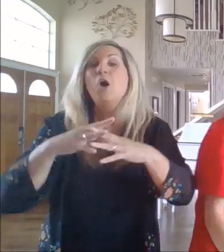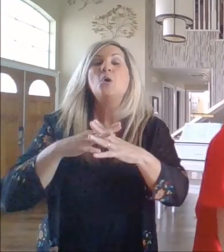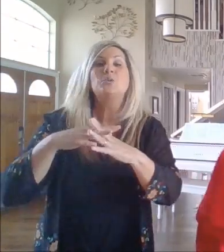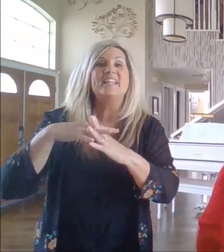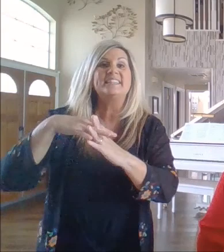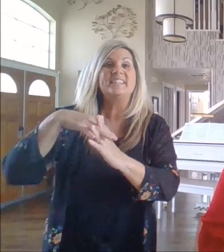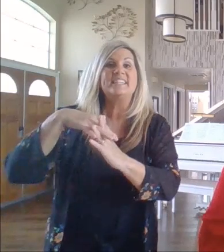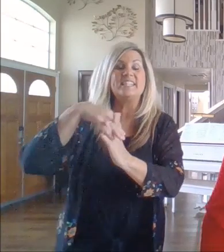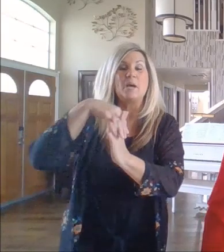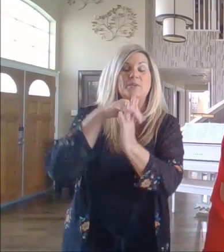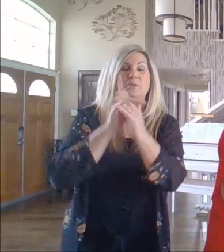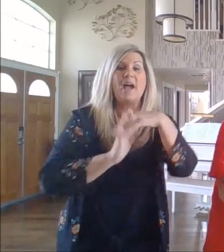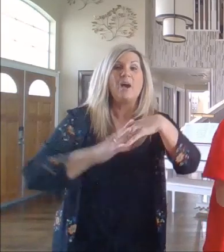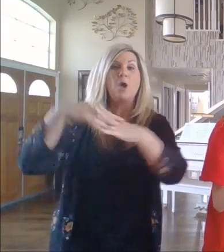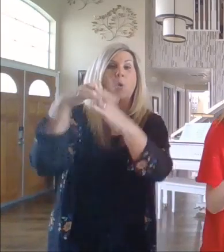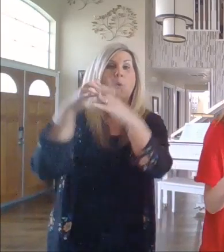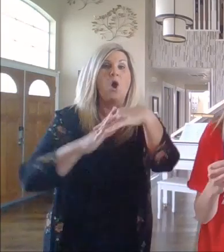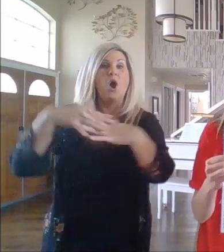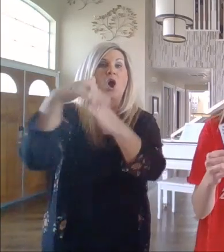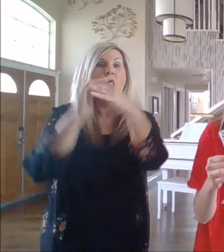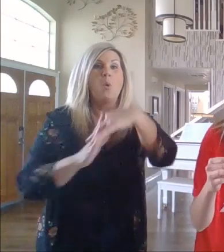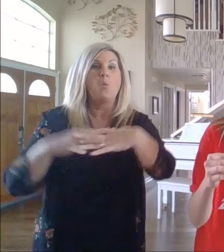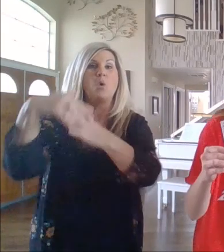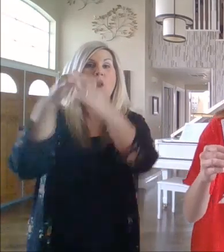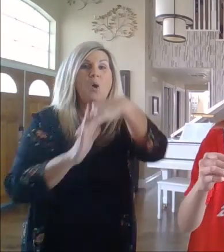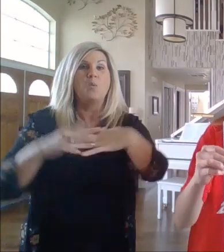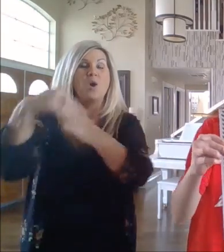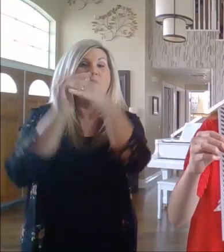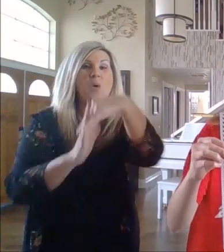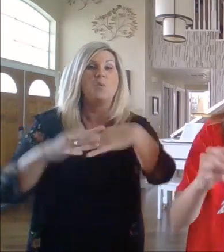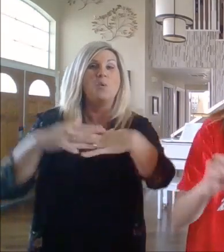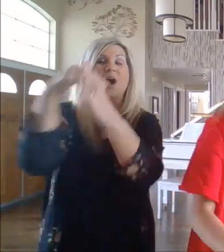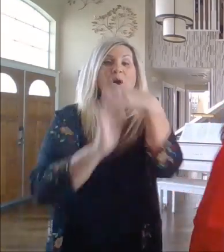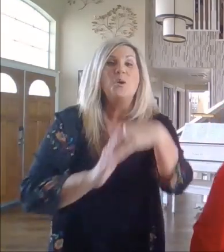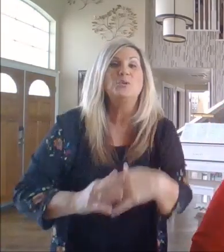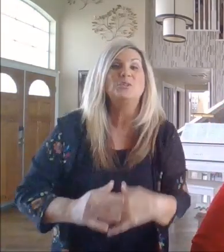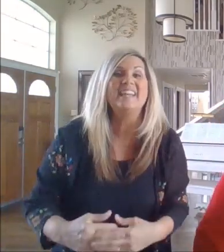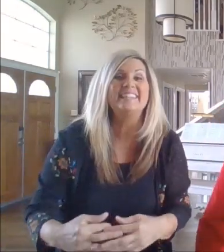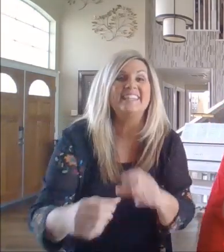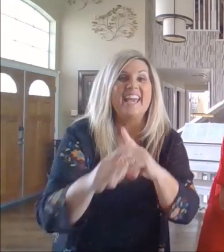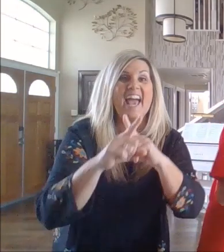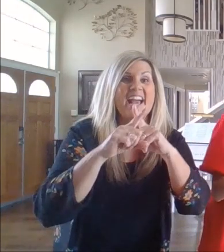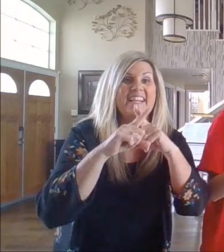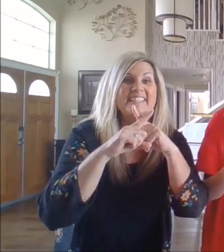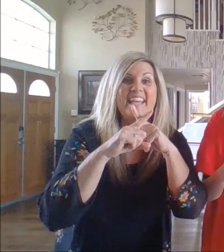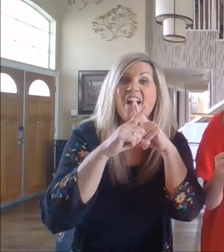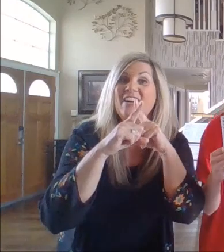Who lets the w out? Who lets out? Who lets the s out?